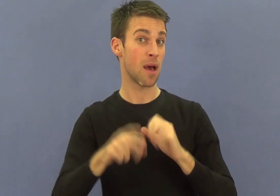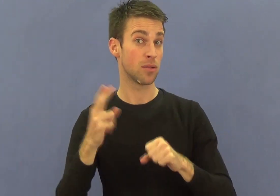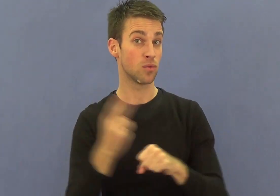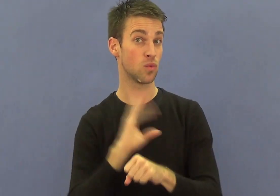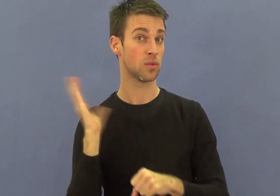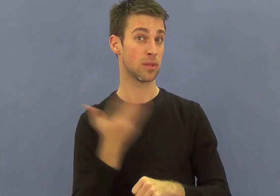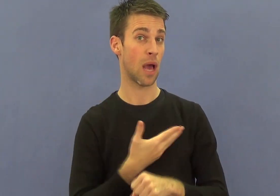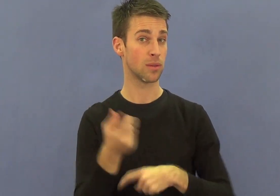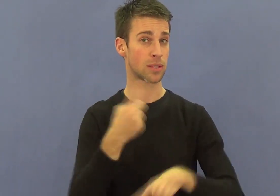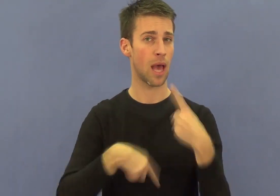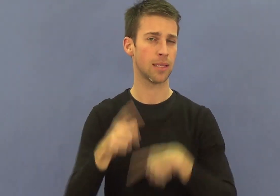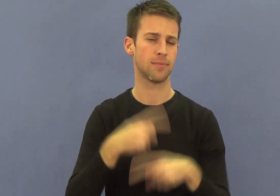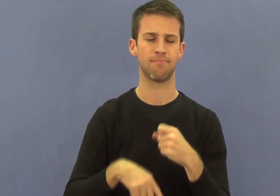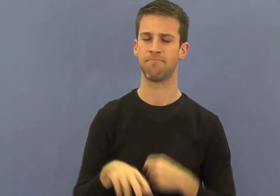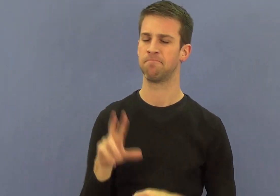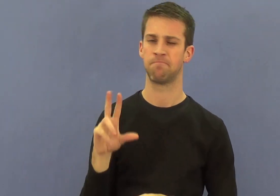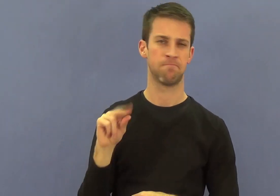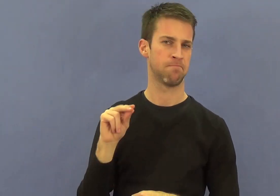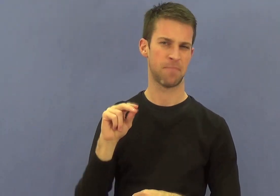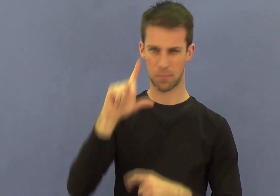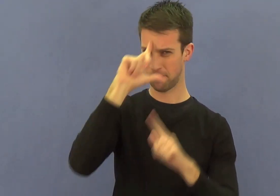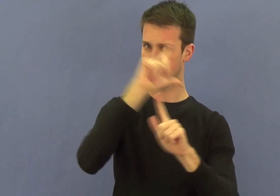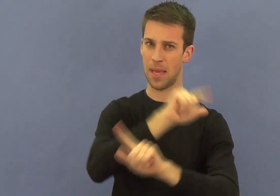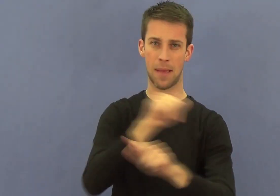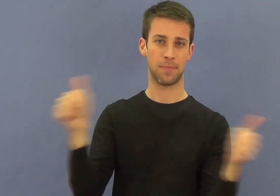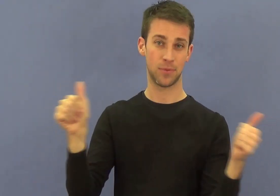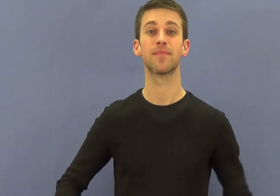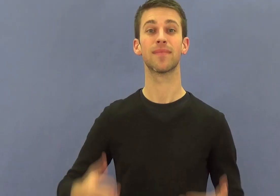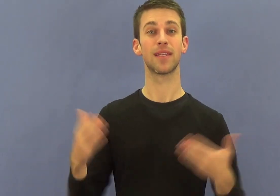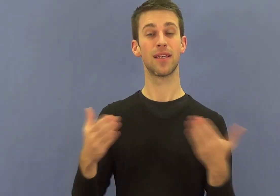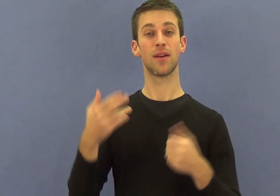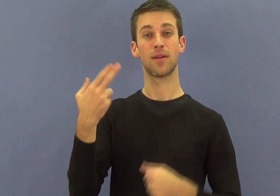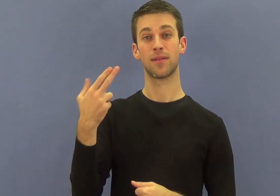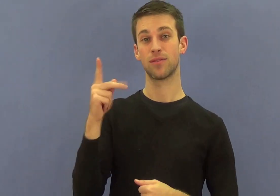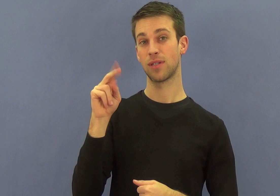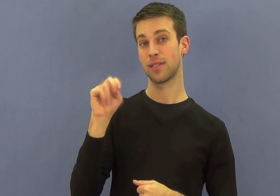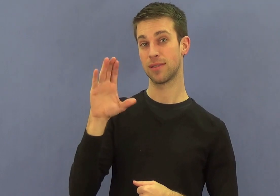interpreters, and anyone else interested in their use.